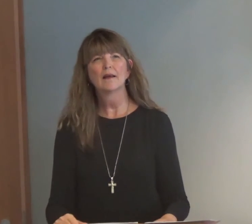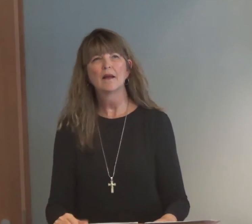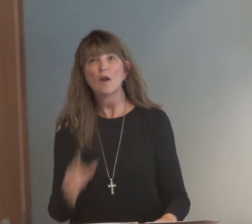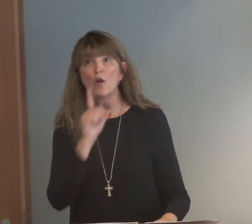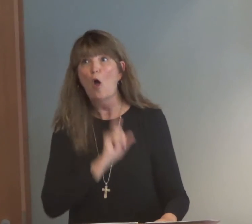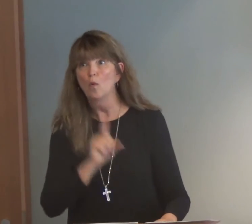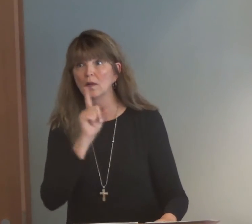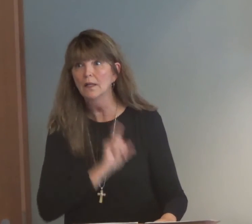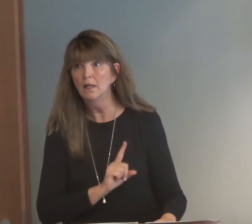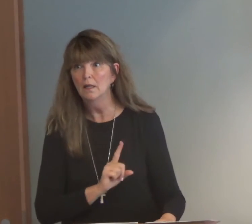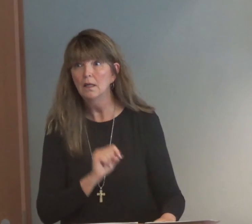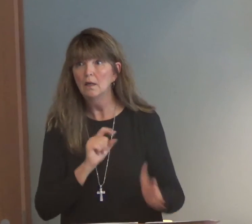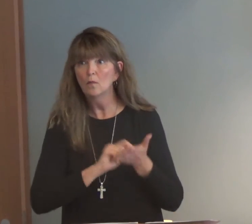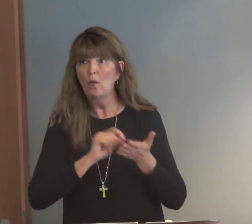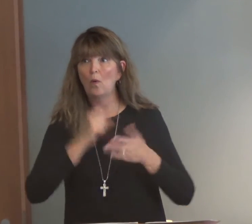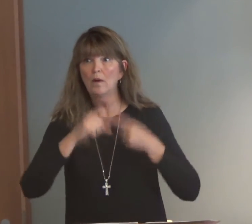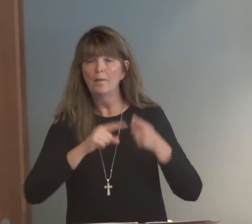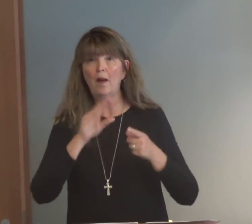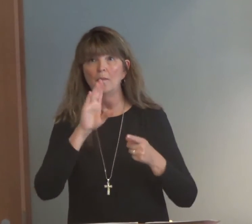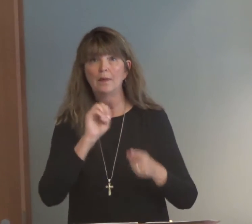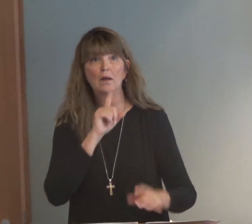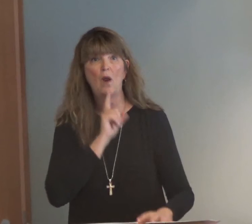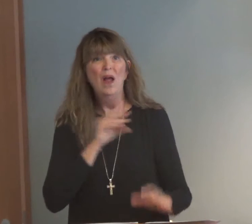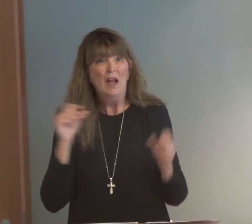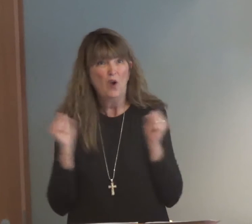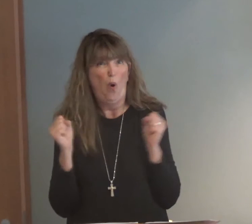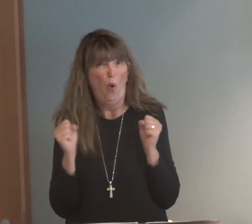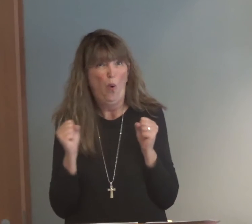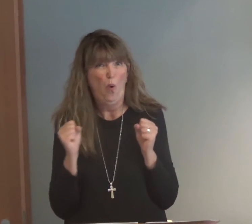and who experienced loneliness.